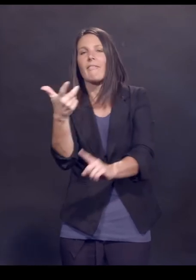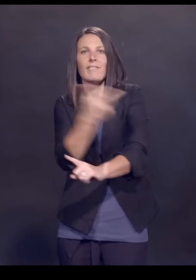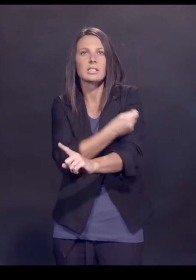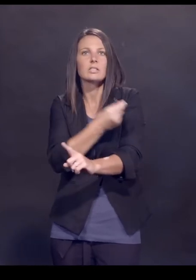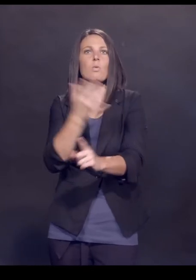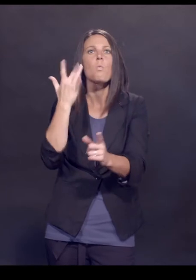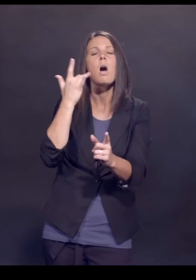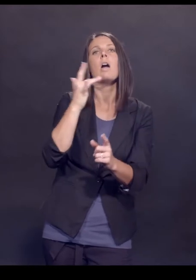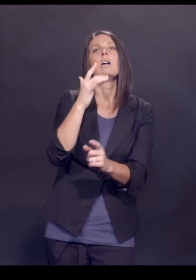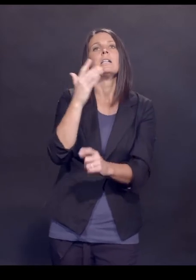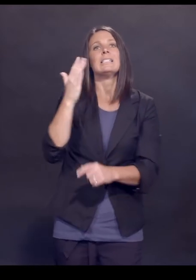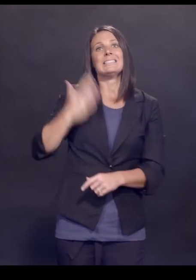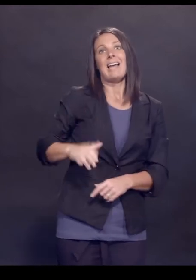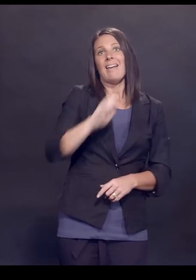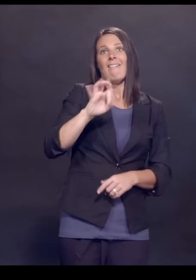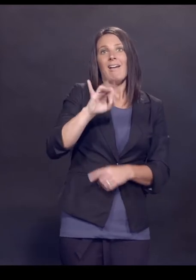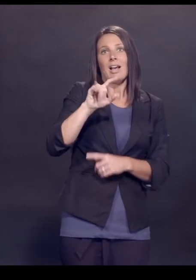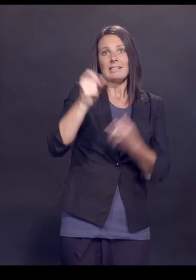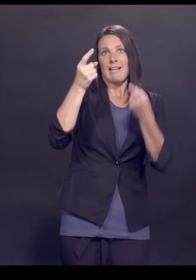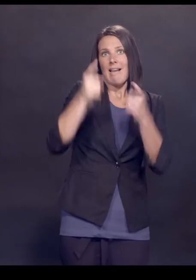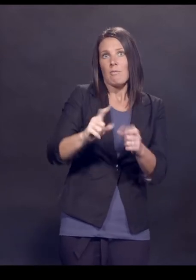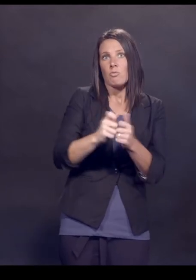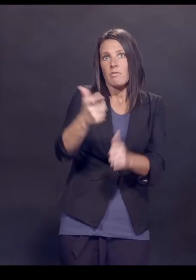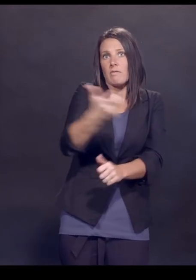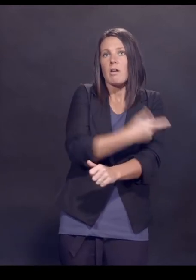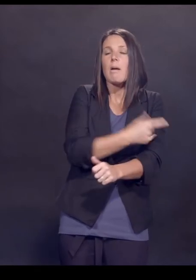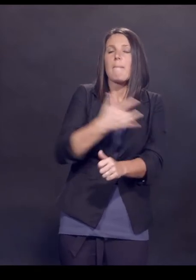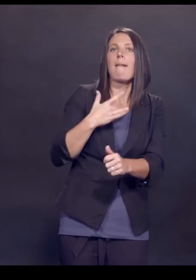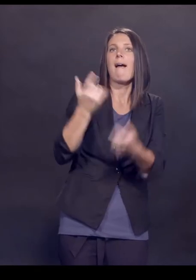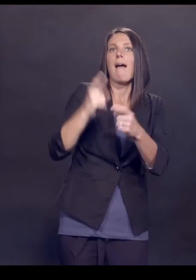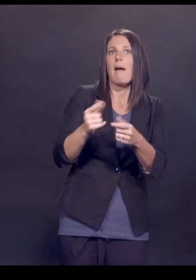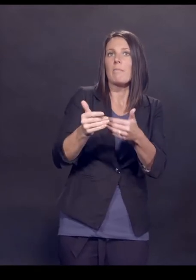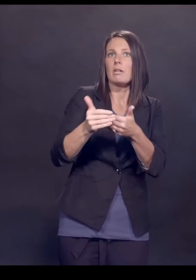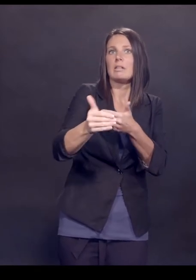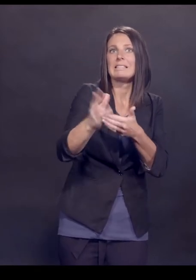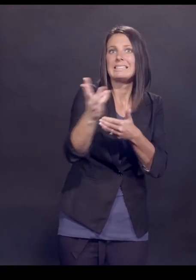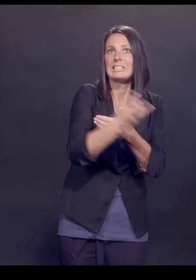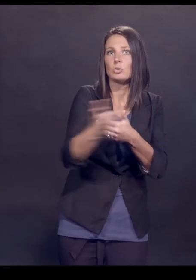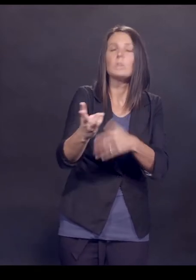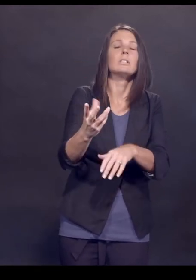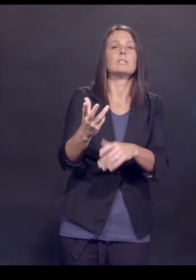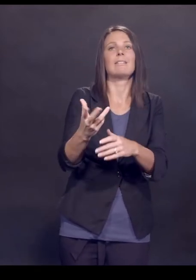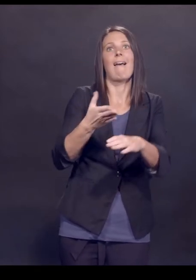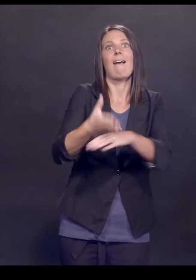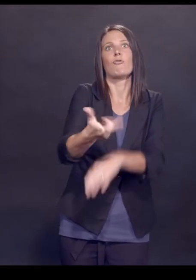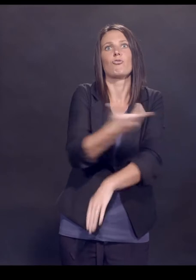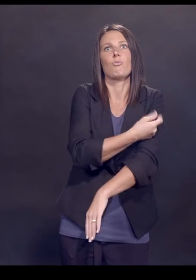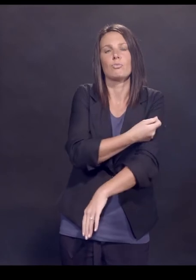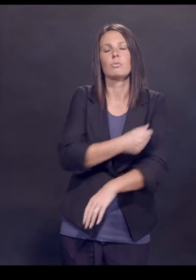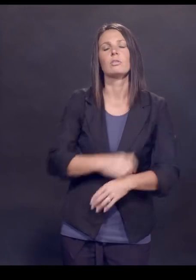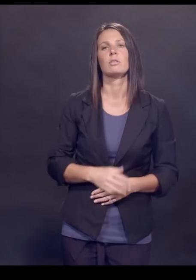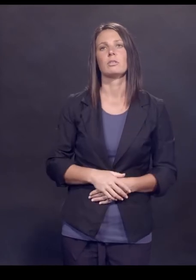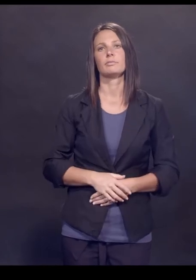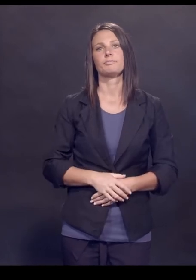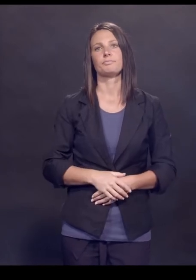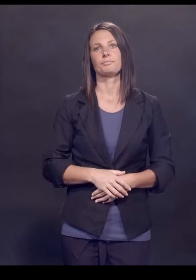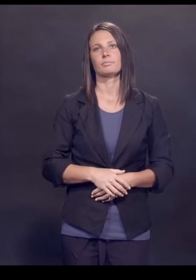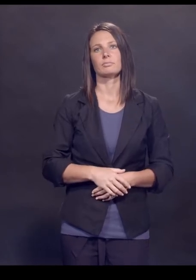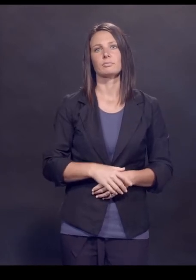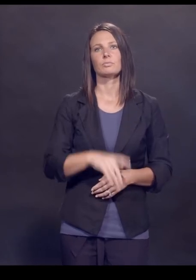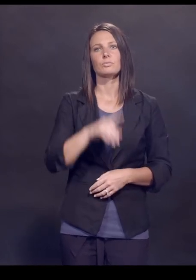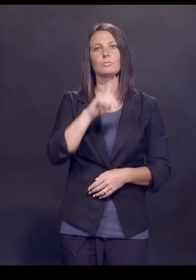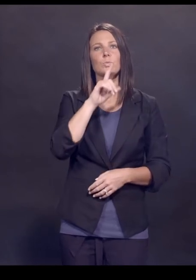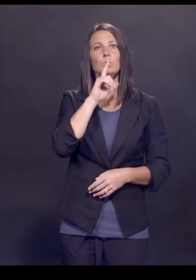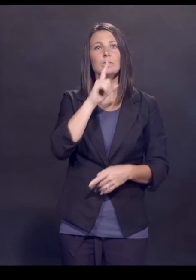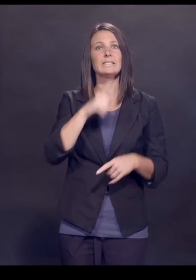side effects that have occurred with vaccines typically occur within six weeks of a dose, have always occurred, frankly, within six weeks of a dose. The really only